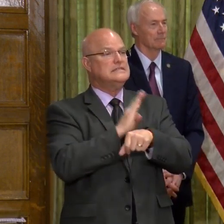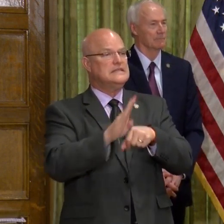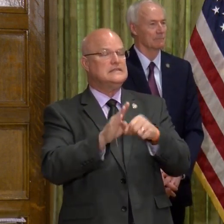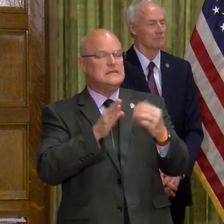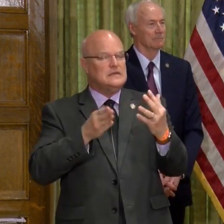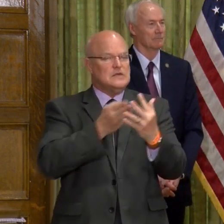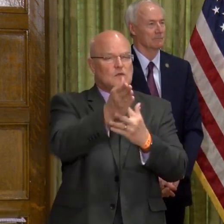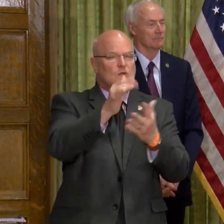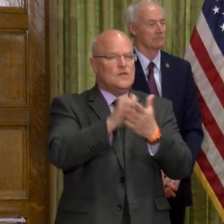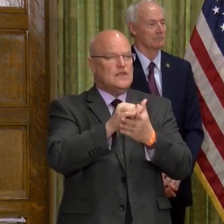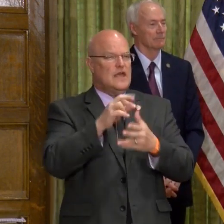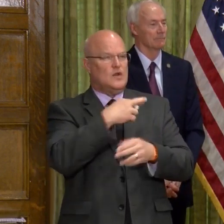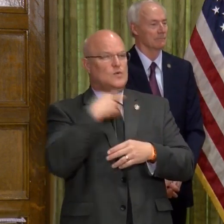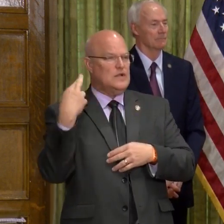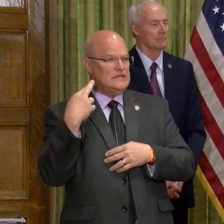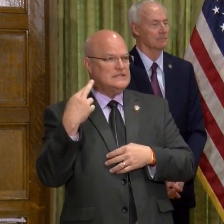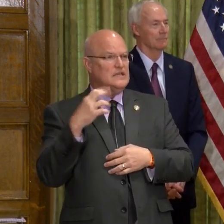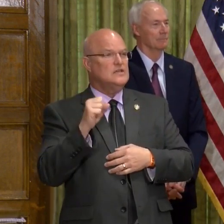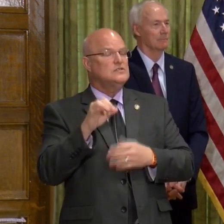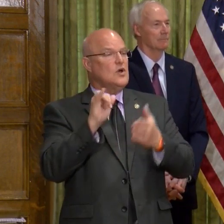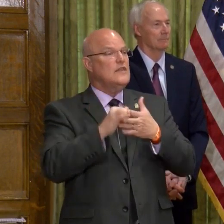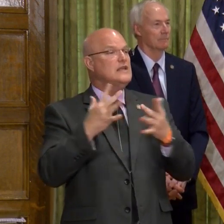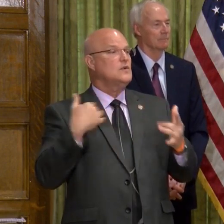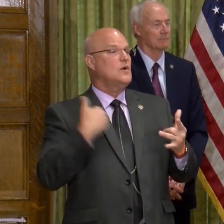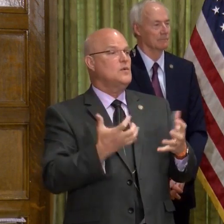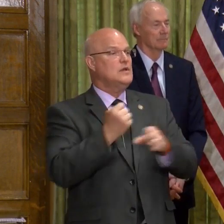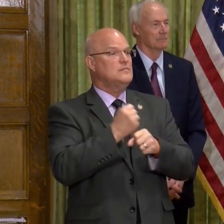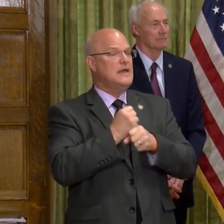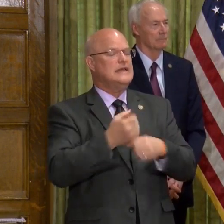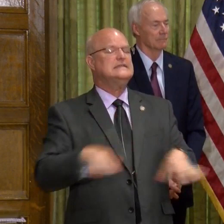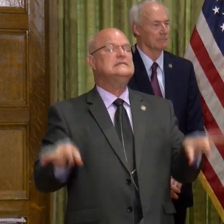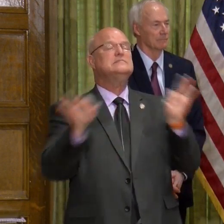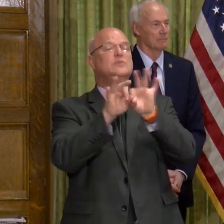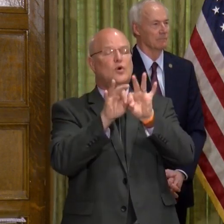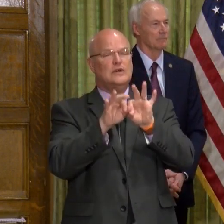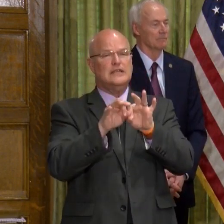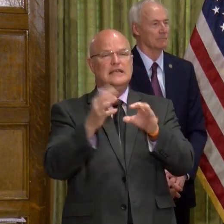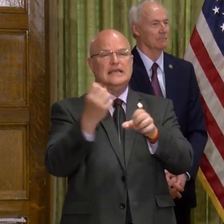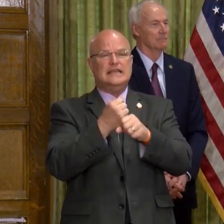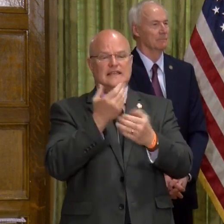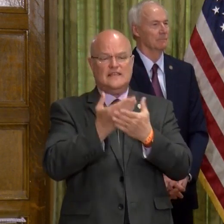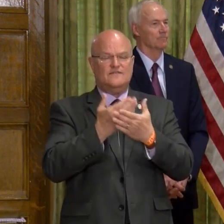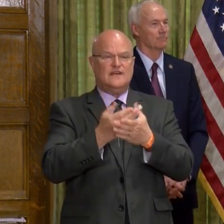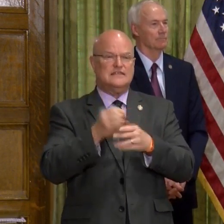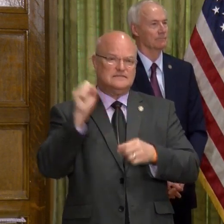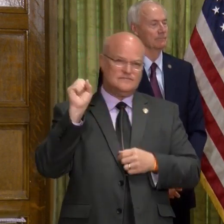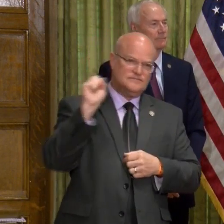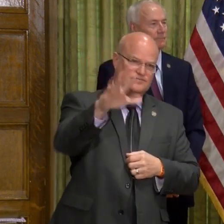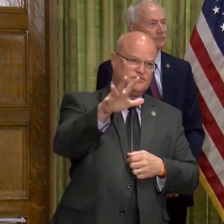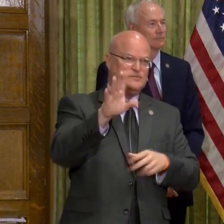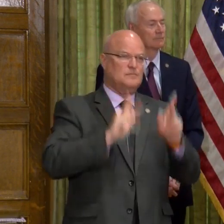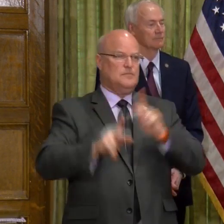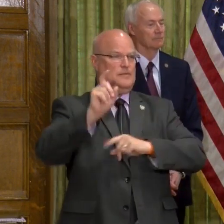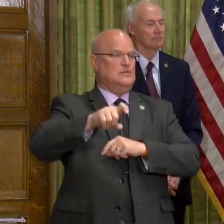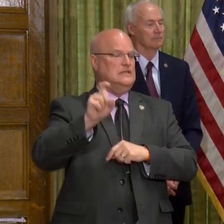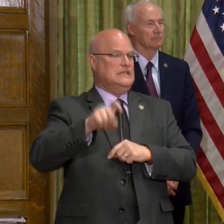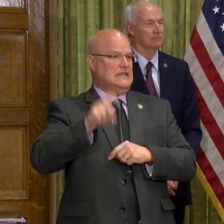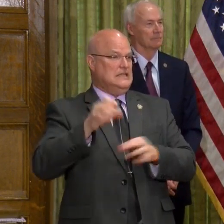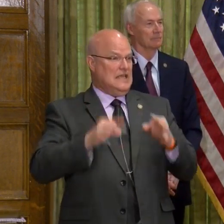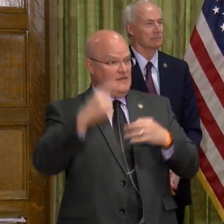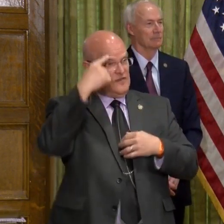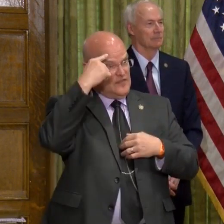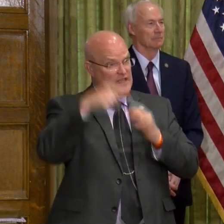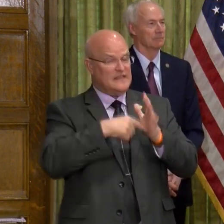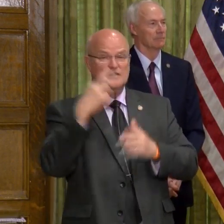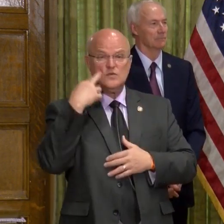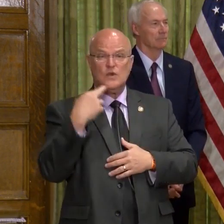that risk and that loss. So that's why we wanted to make it so important to get these funds out to those who are in need. So if you